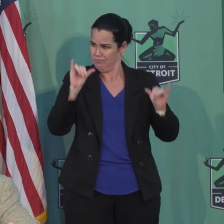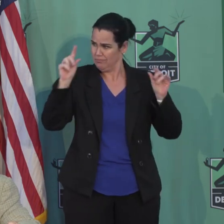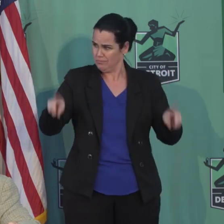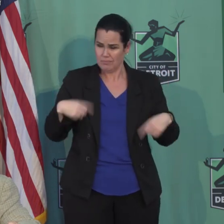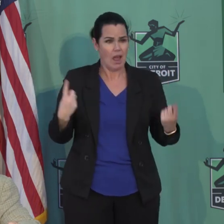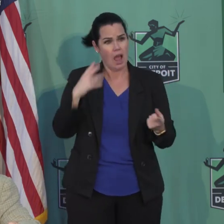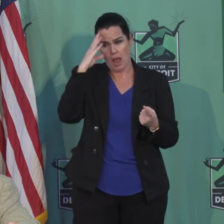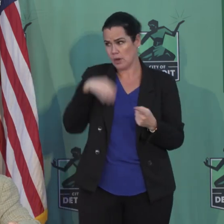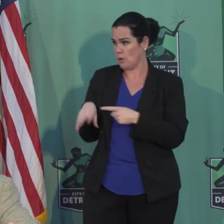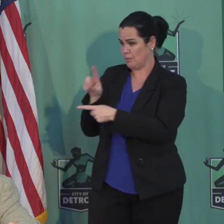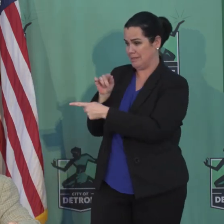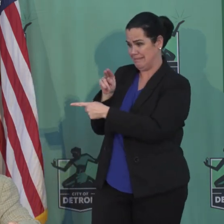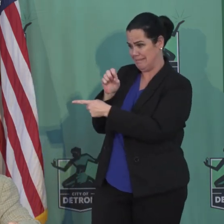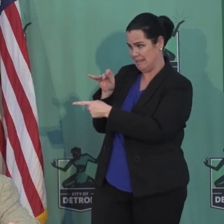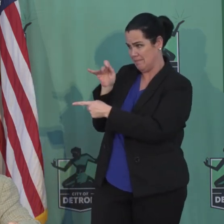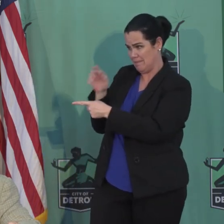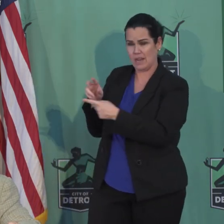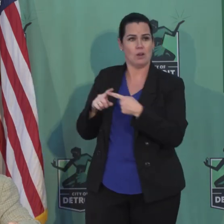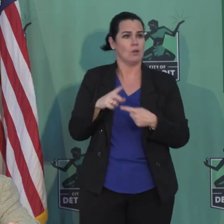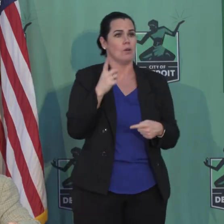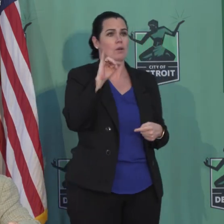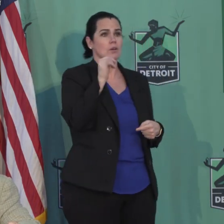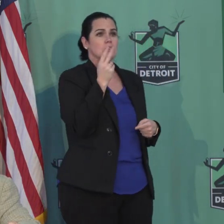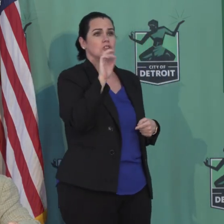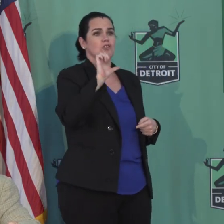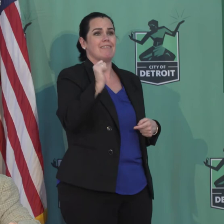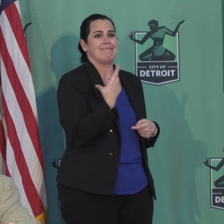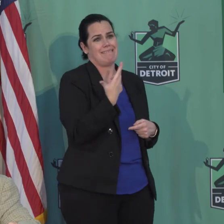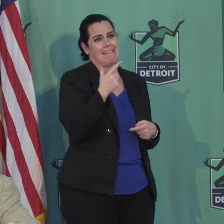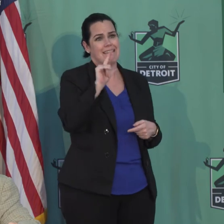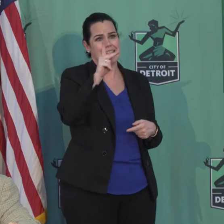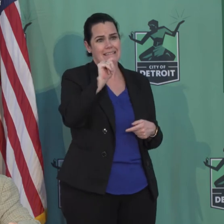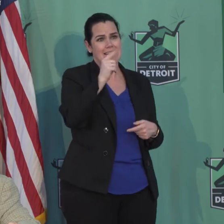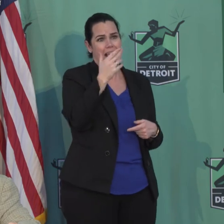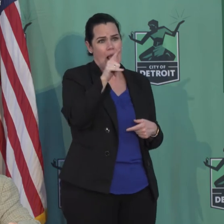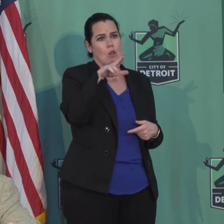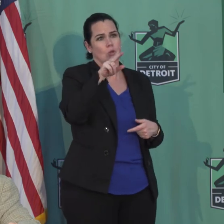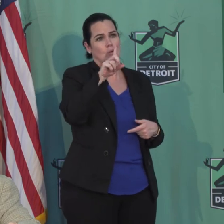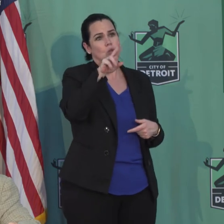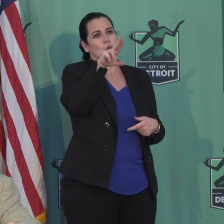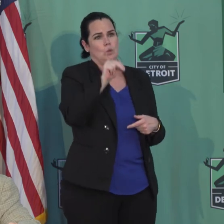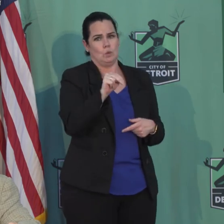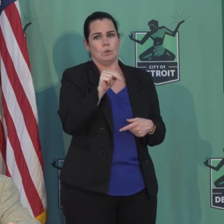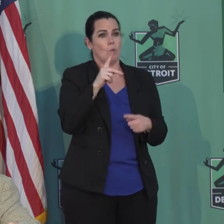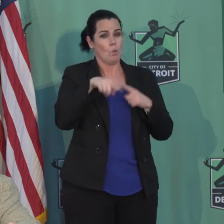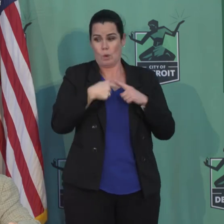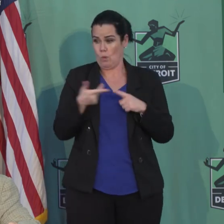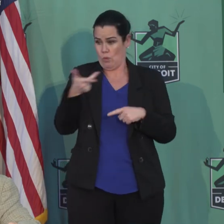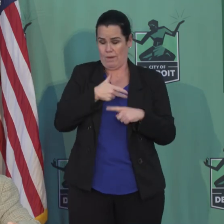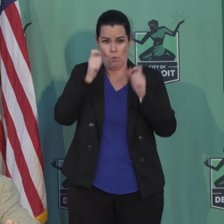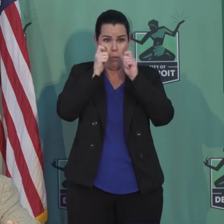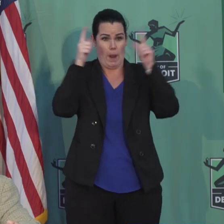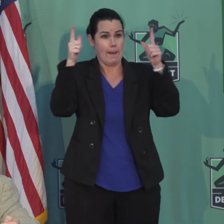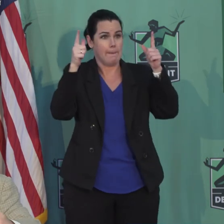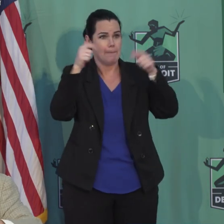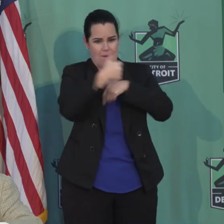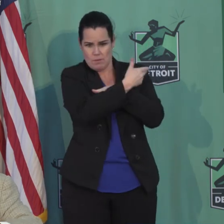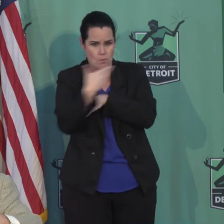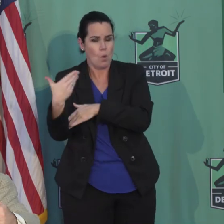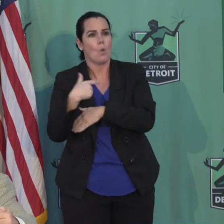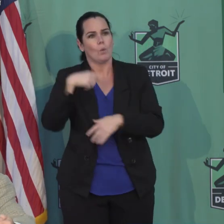and I and Joan A. Kaldun wake up every morning. We know that members of this city